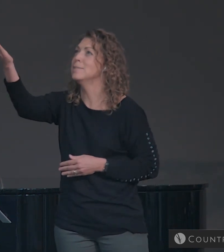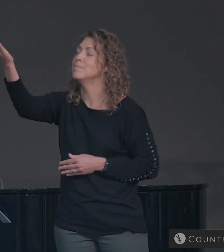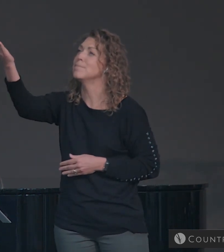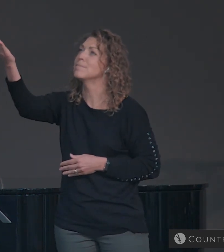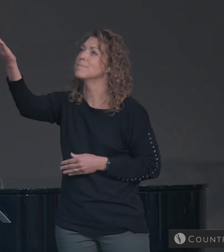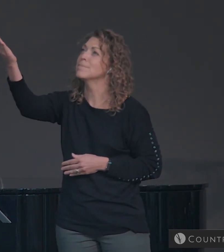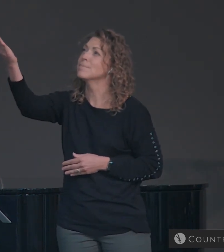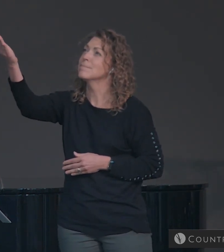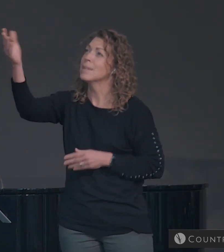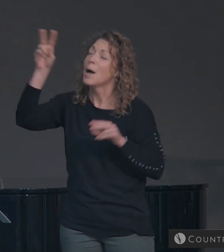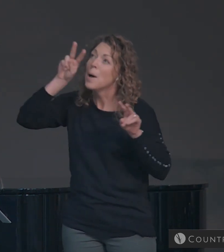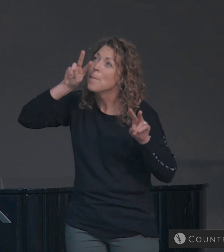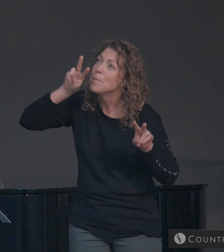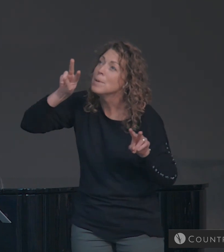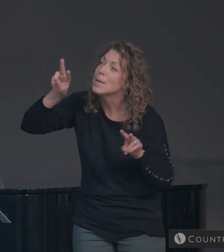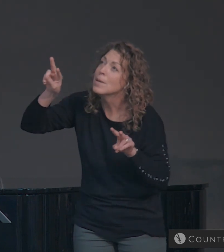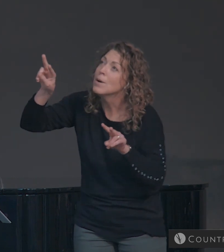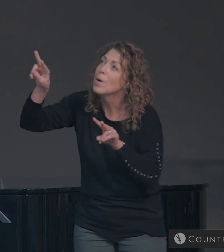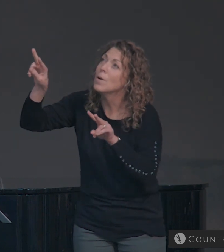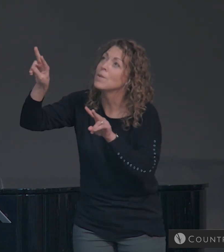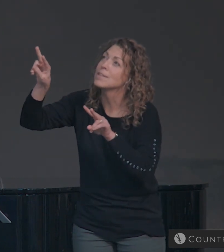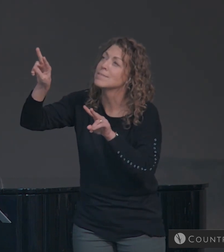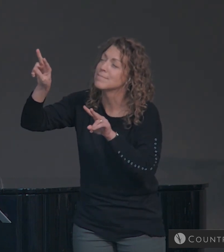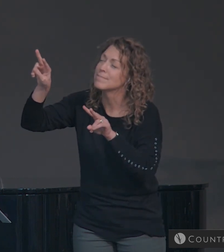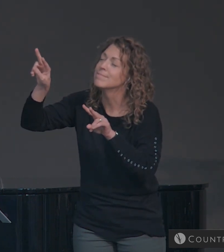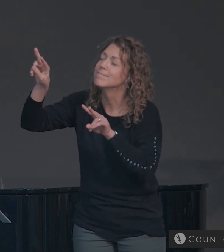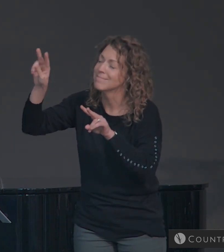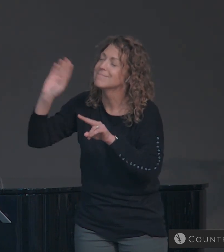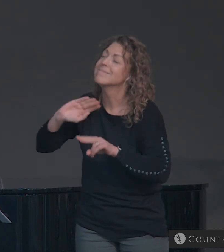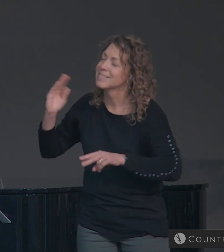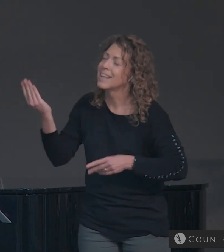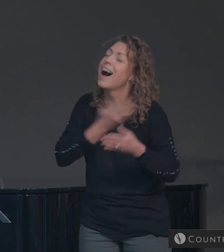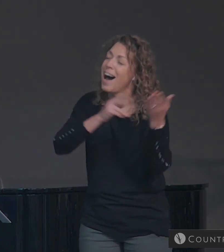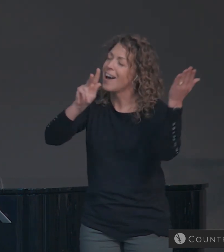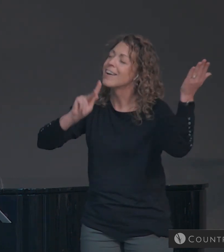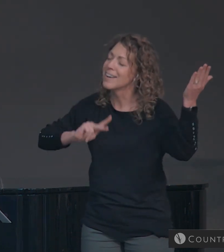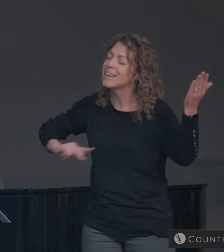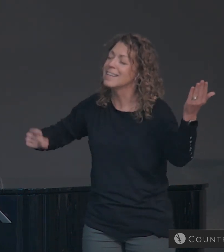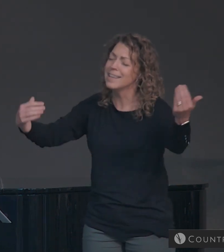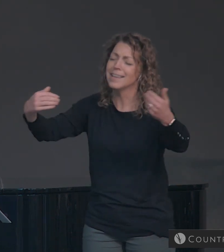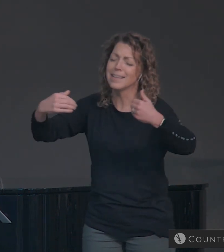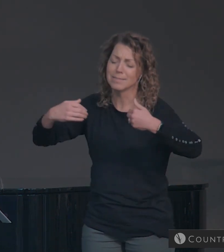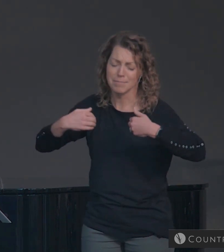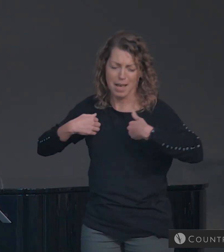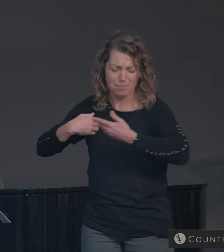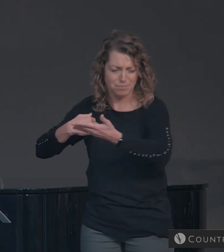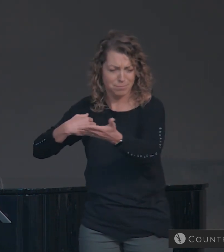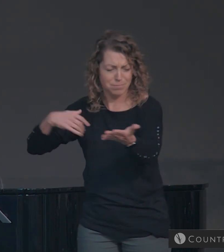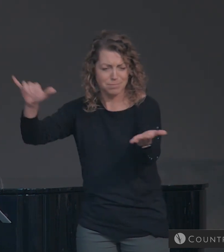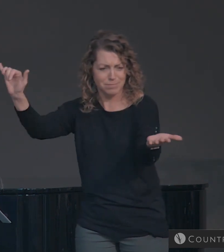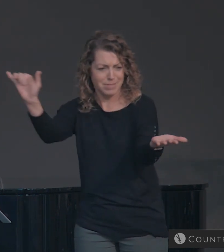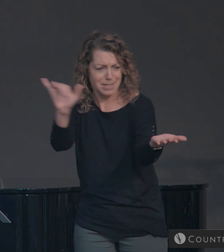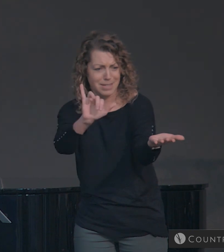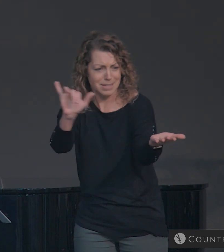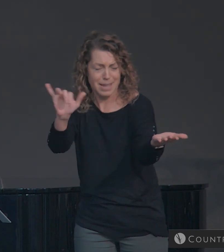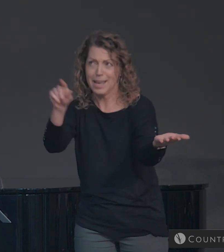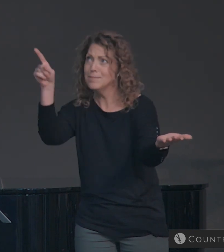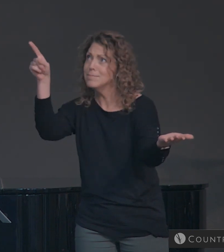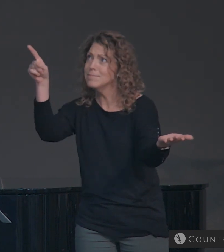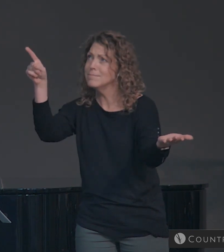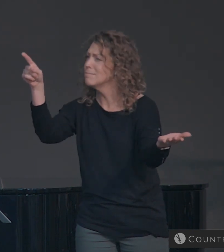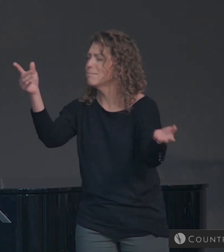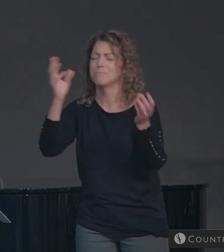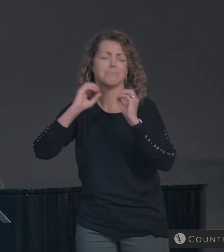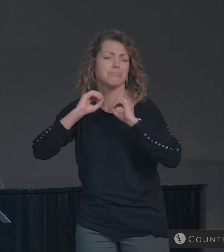him Behold our king Nothing